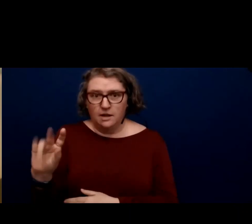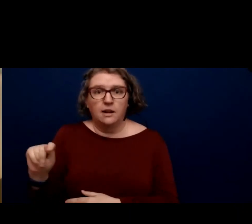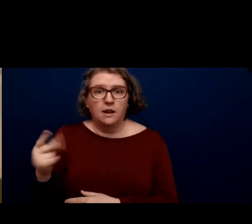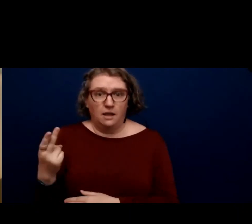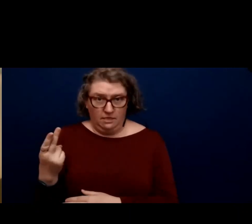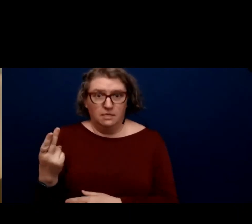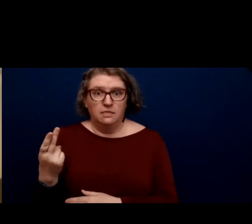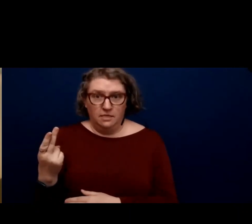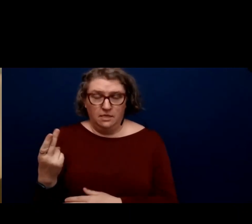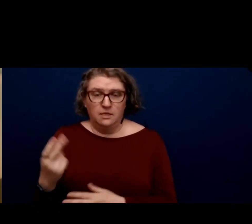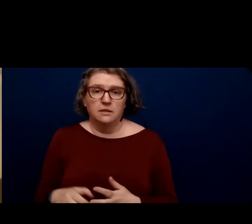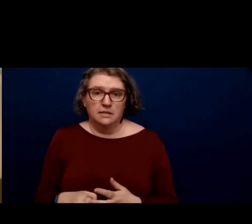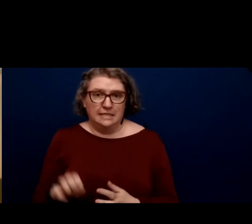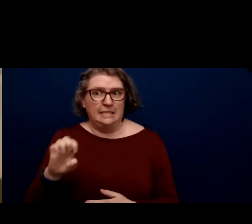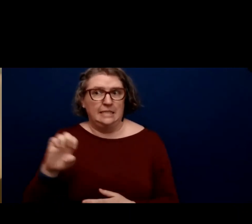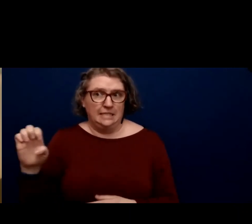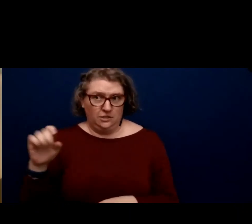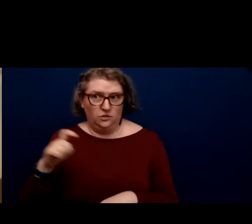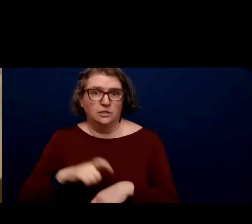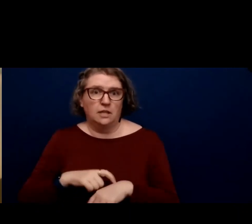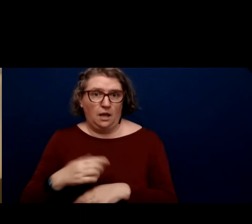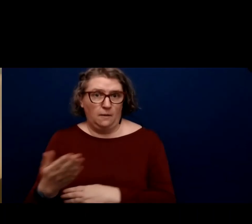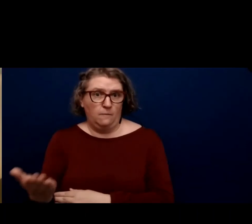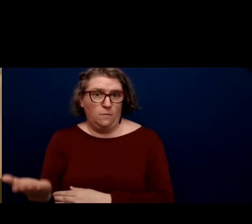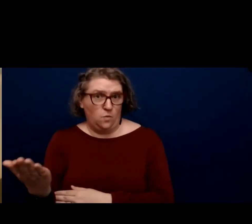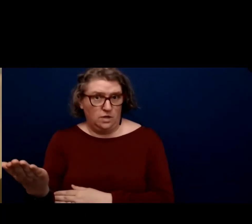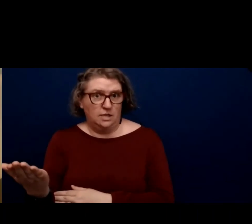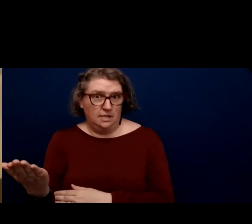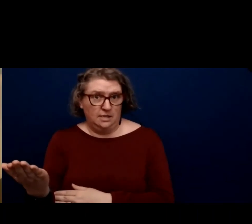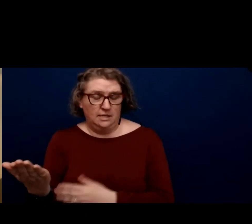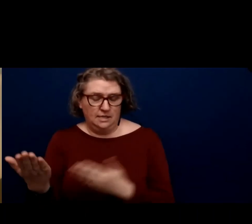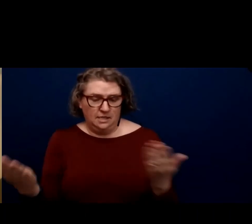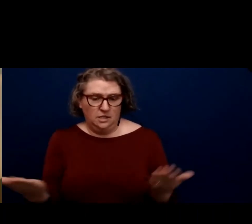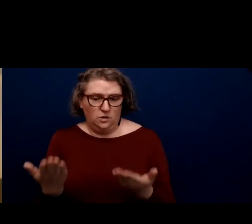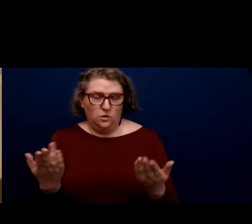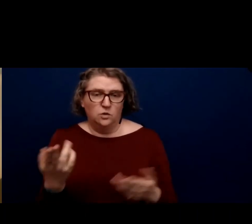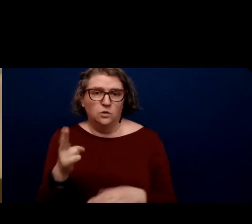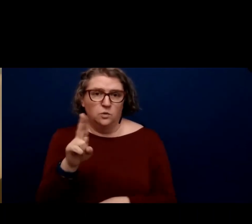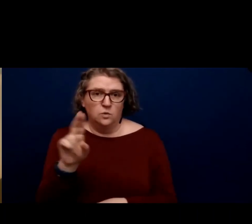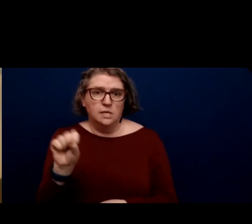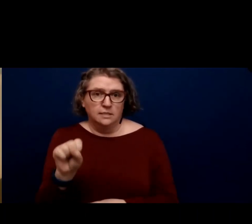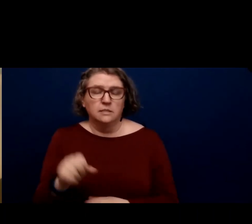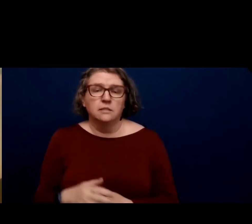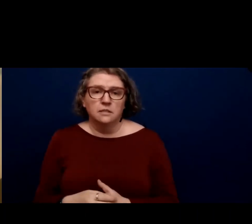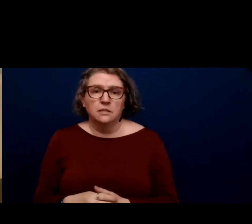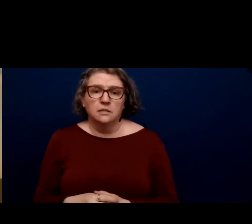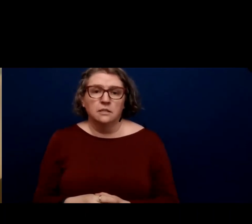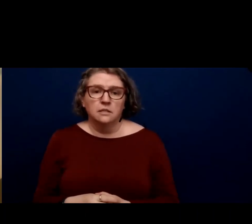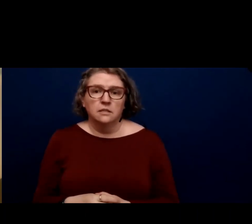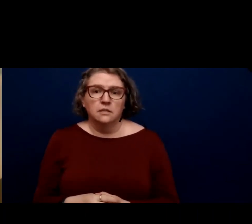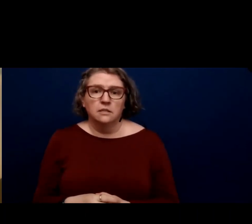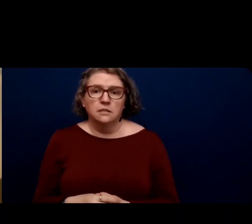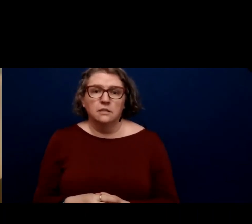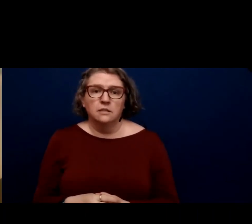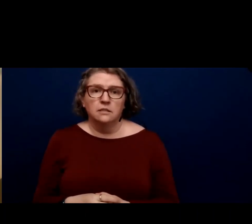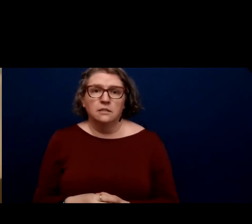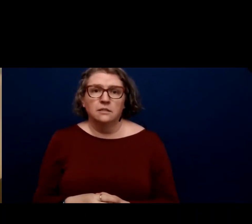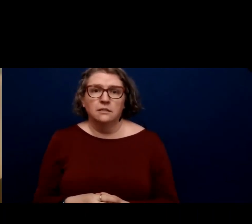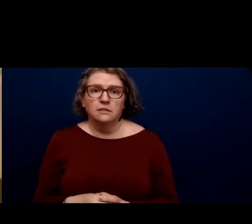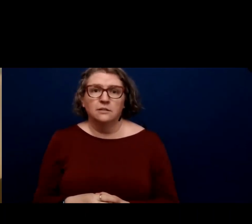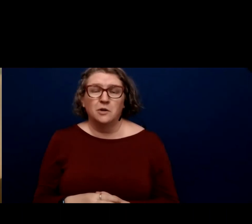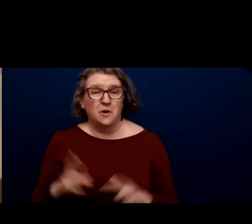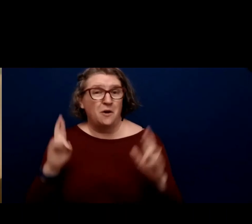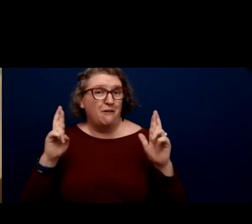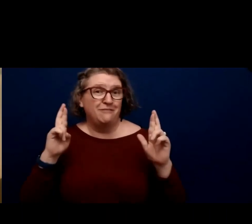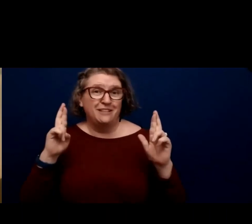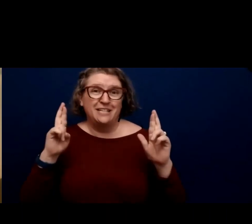9th Eastern Time morning in the United States. Dr. we hope that this has been helpful and we've